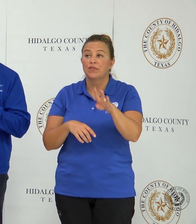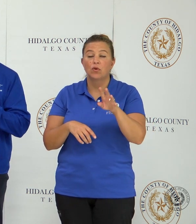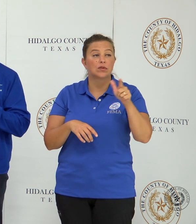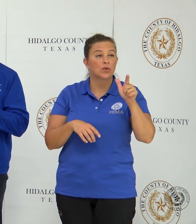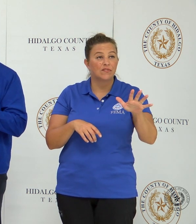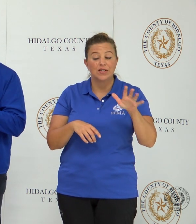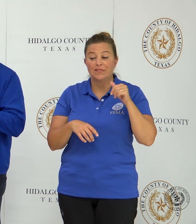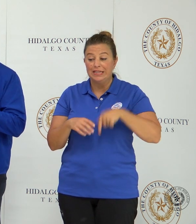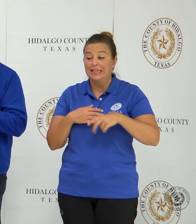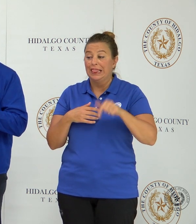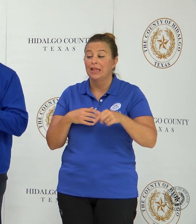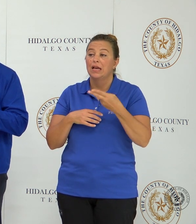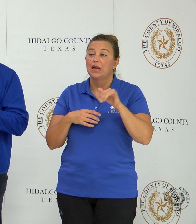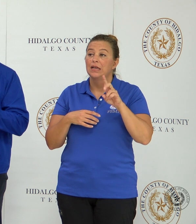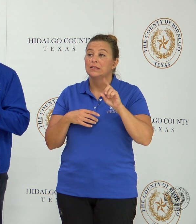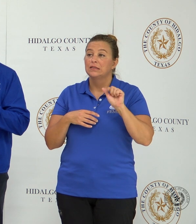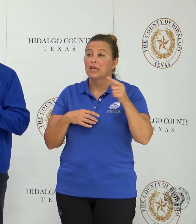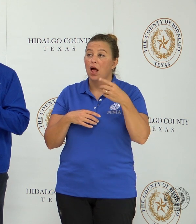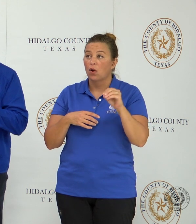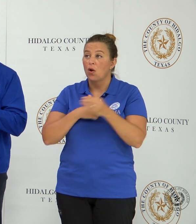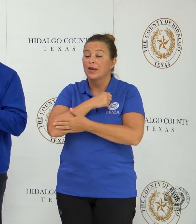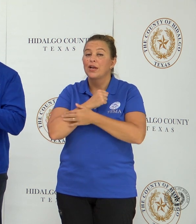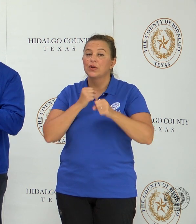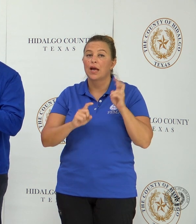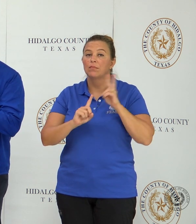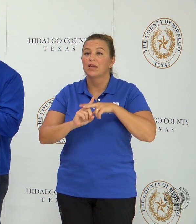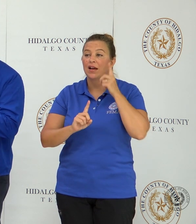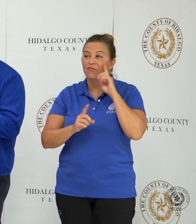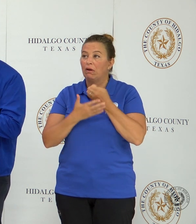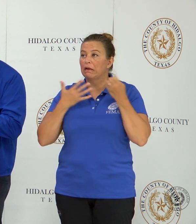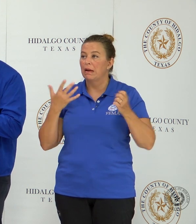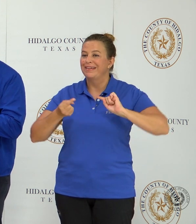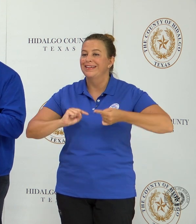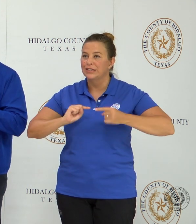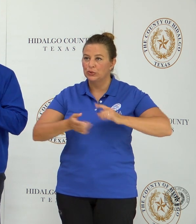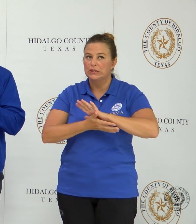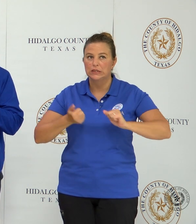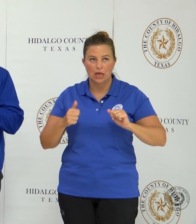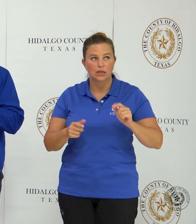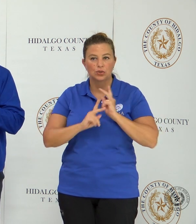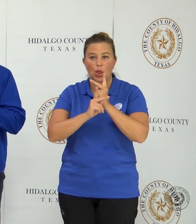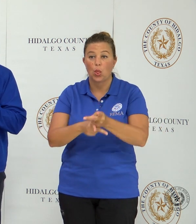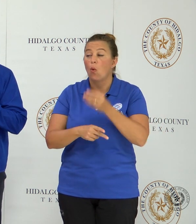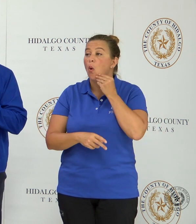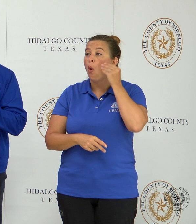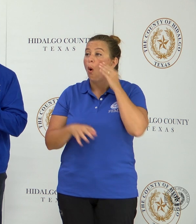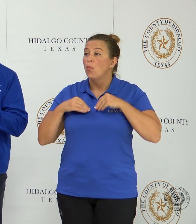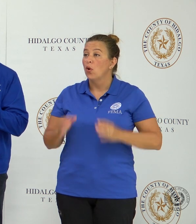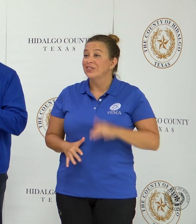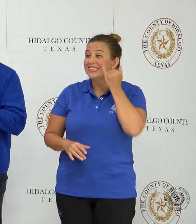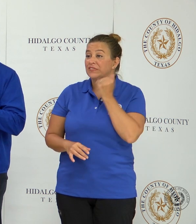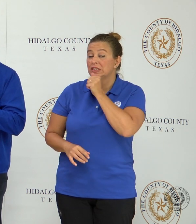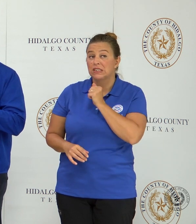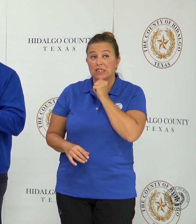Hidalgo County, as well, you can apply for an Economic Injury Disaster Loan. Homeowners, if you